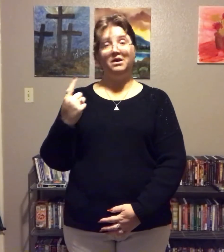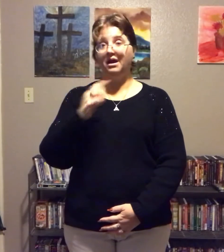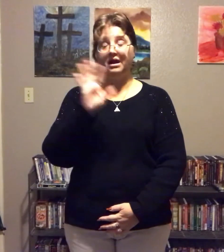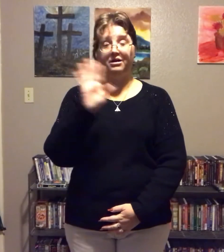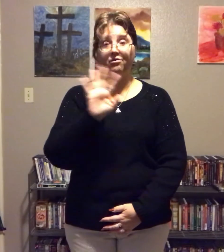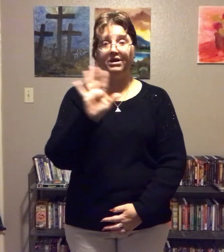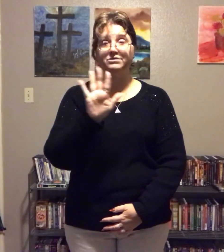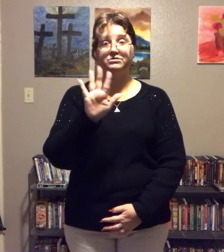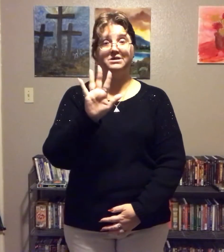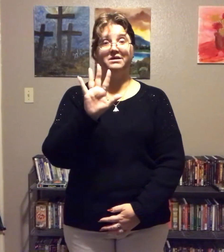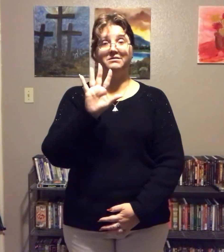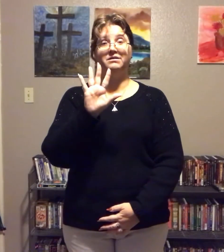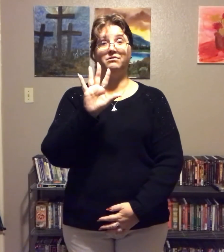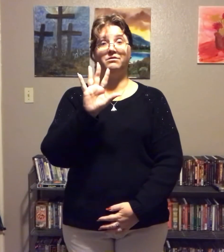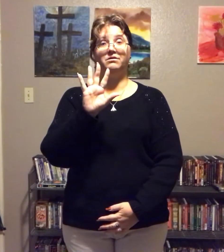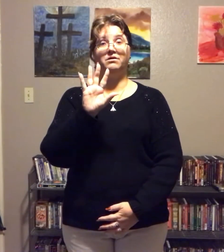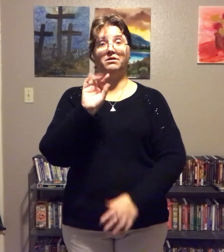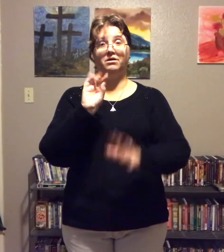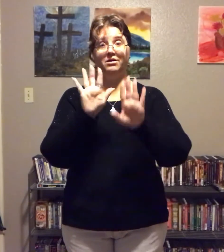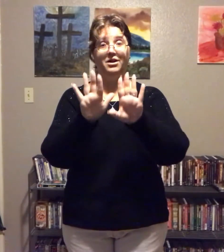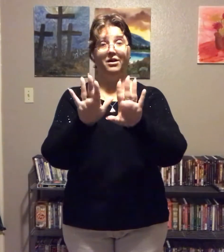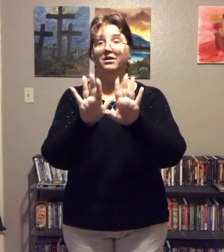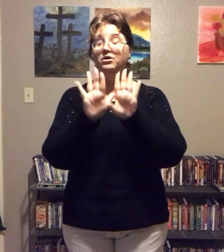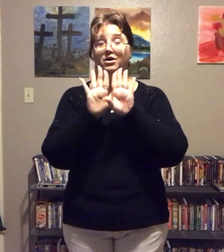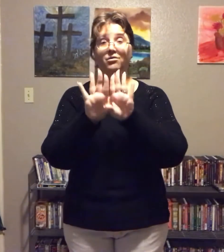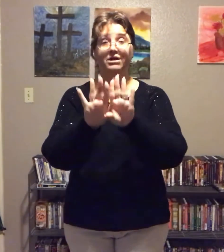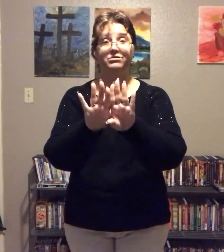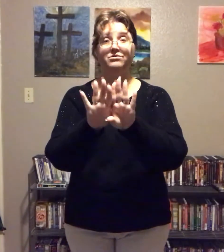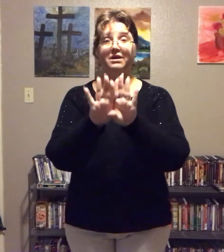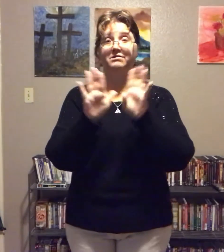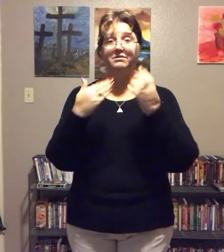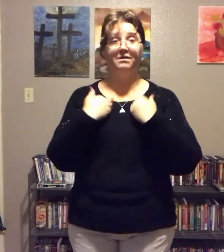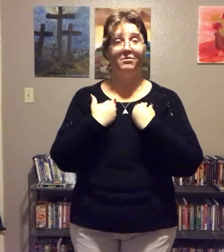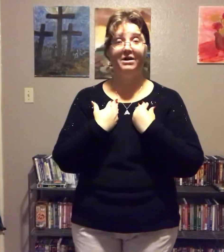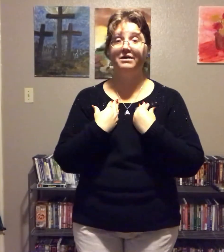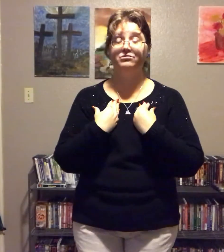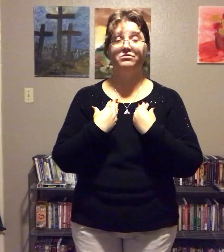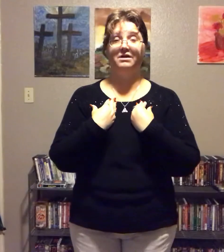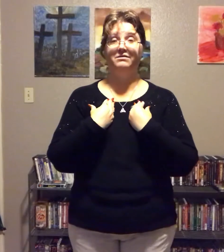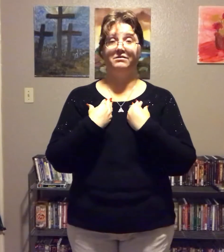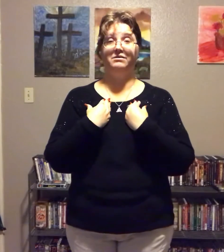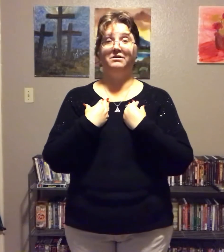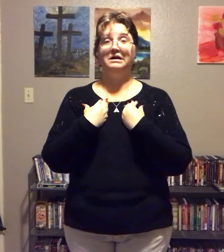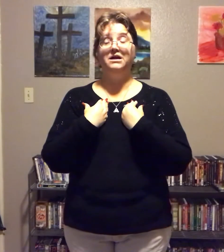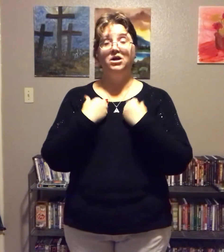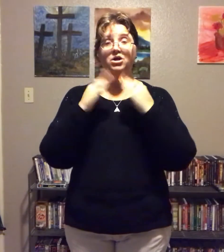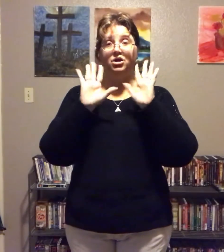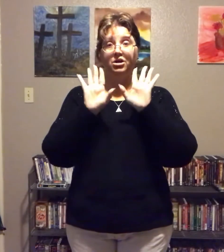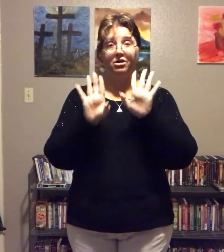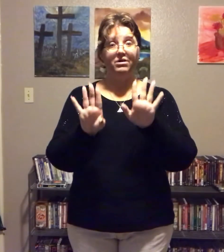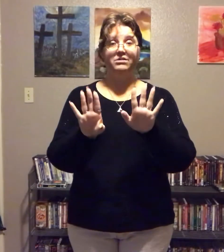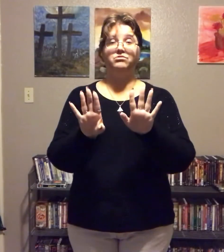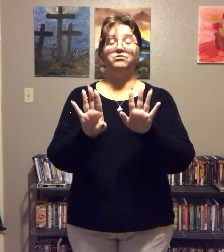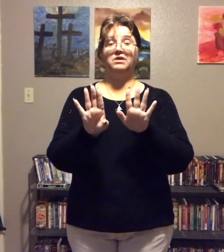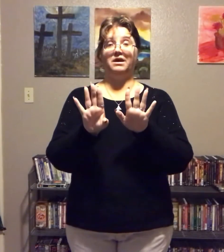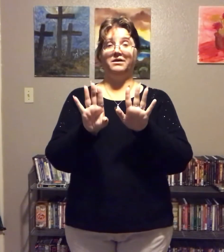And no exercise either. No exercise because I'm not exercising. No exercise.